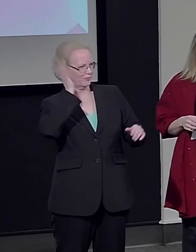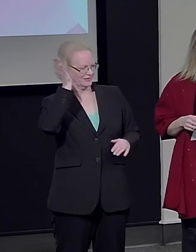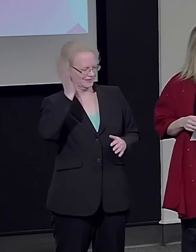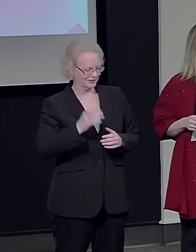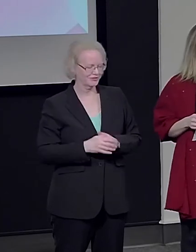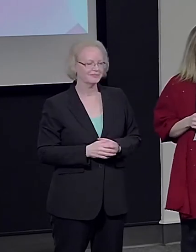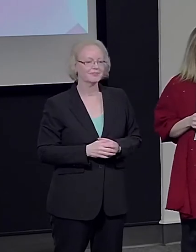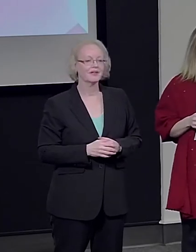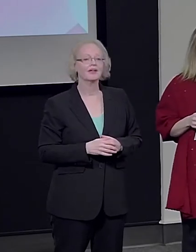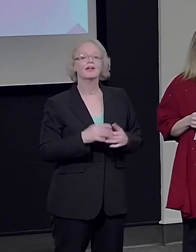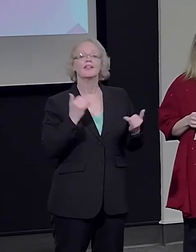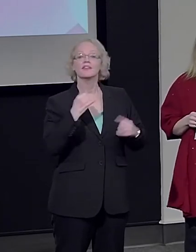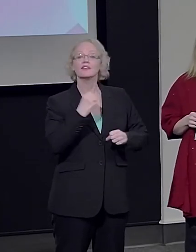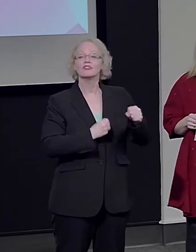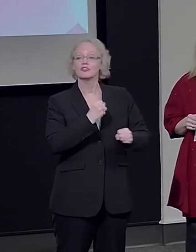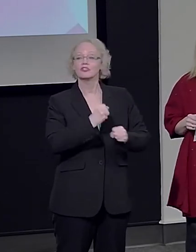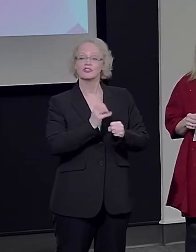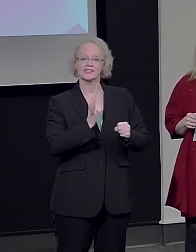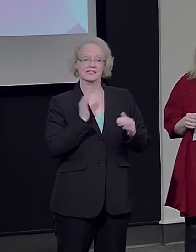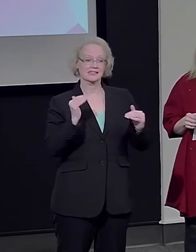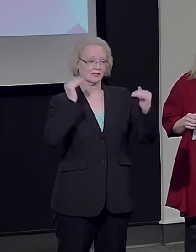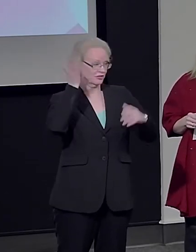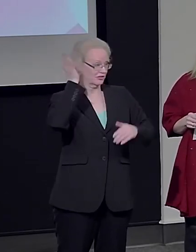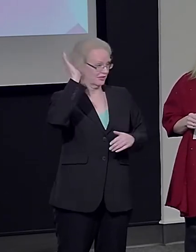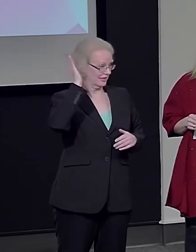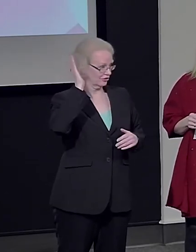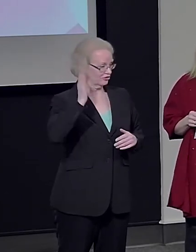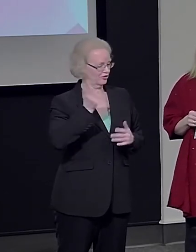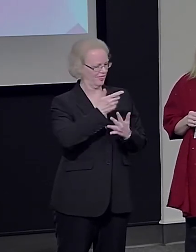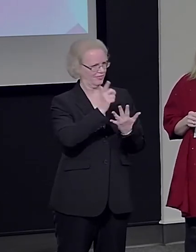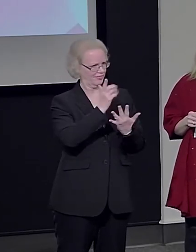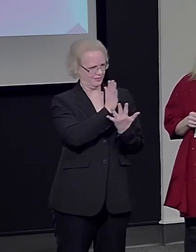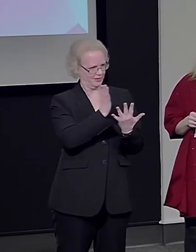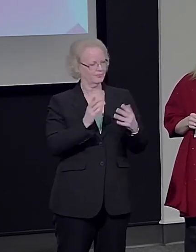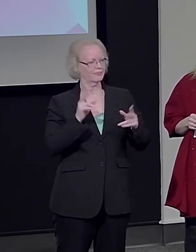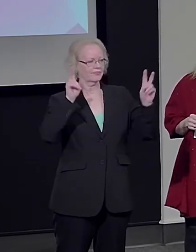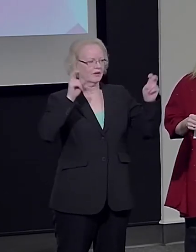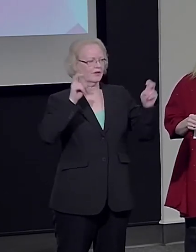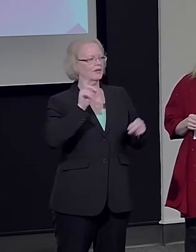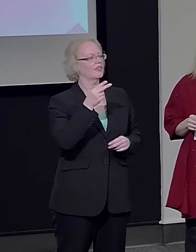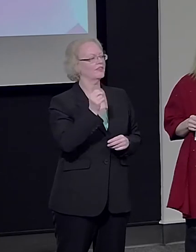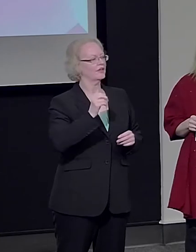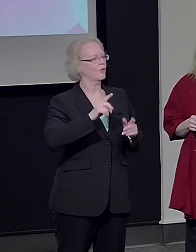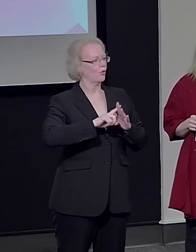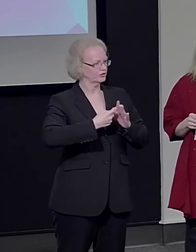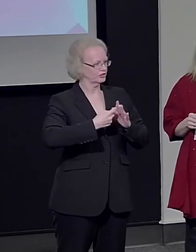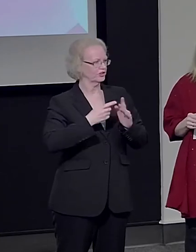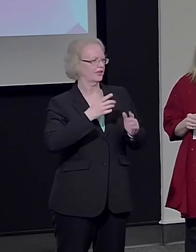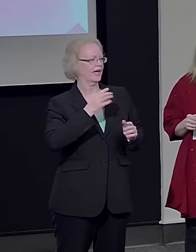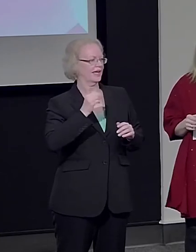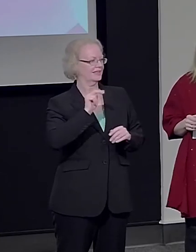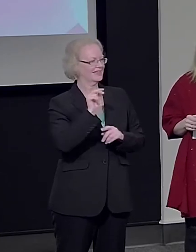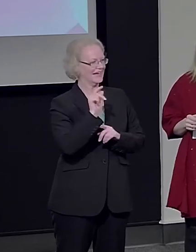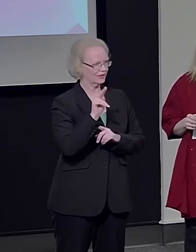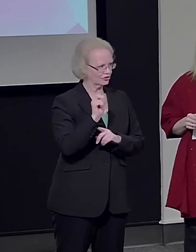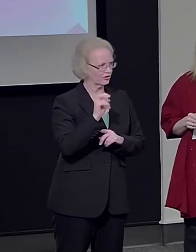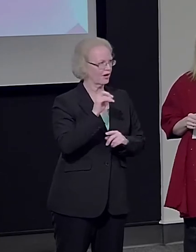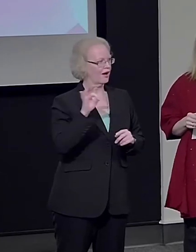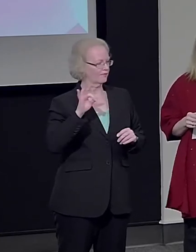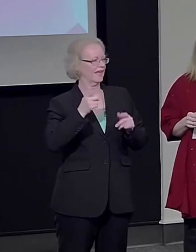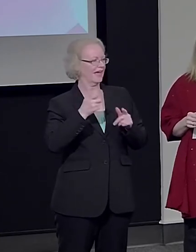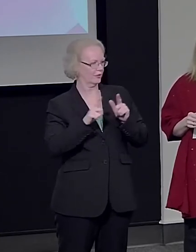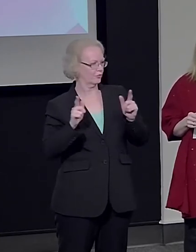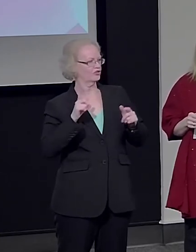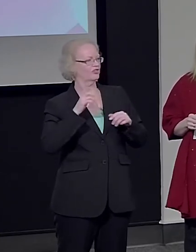This year's Distinguished Lecture Series theme is the origin and nature of language, numeracy, and thought. With this